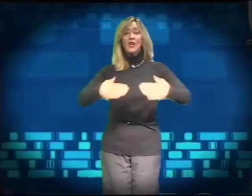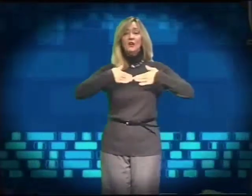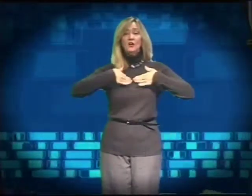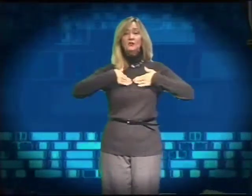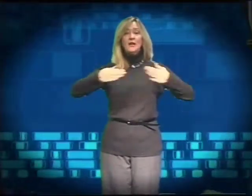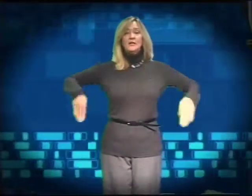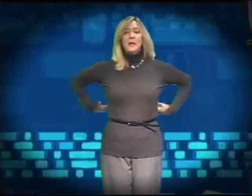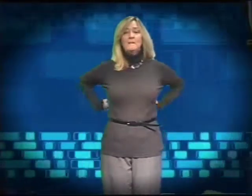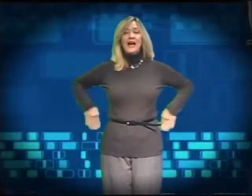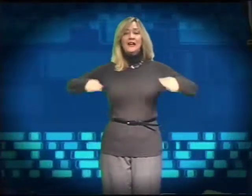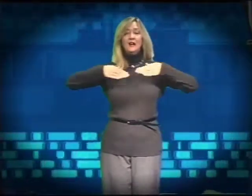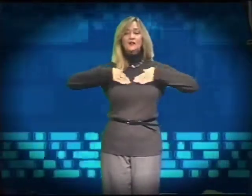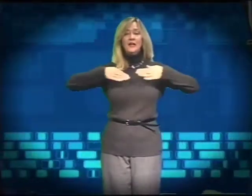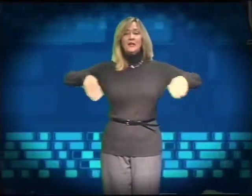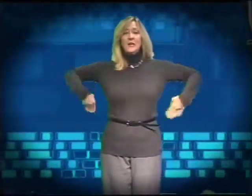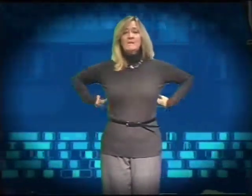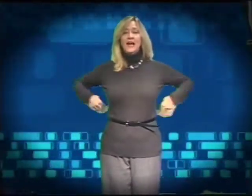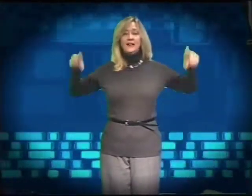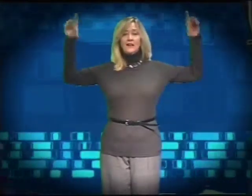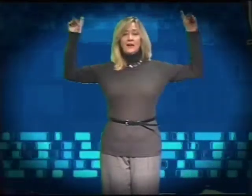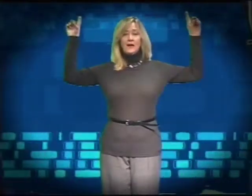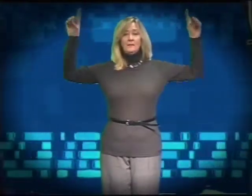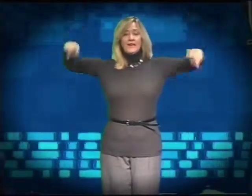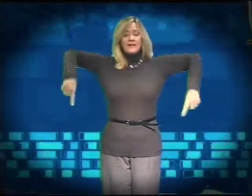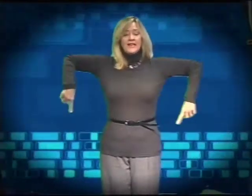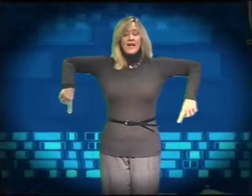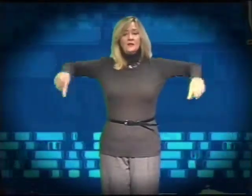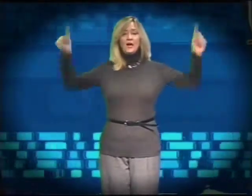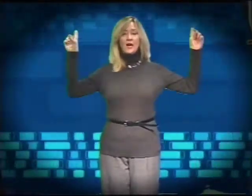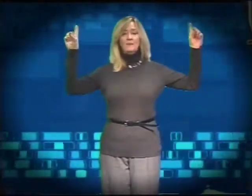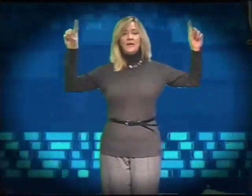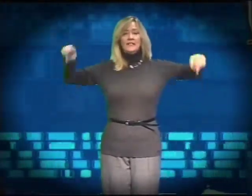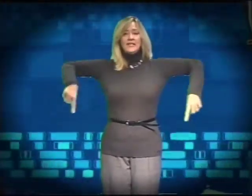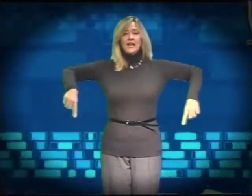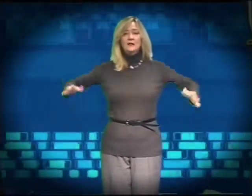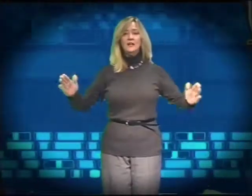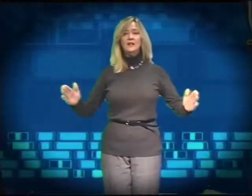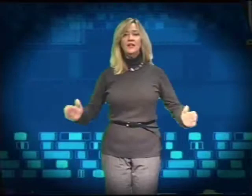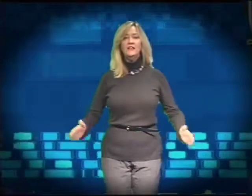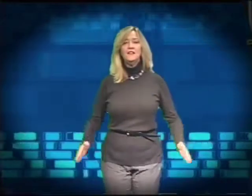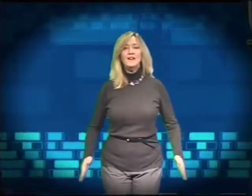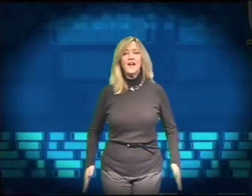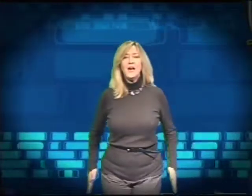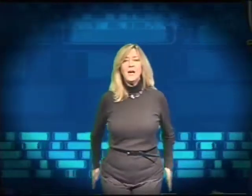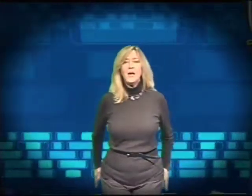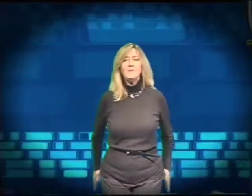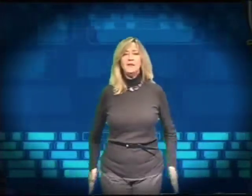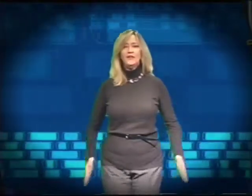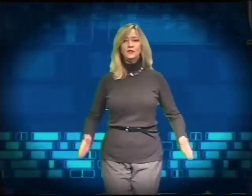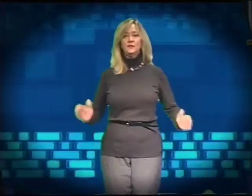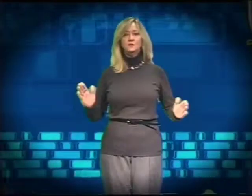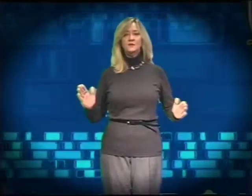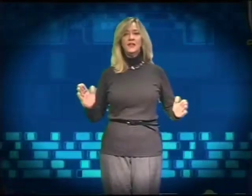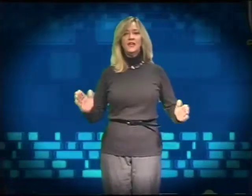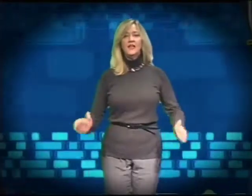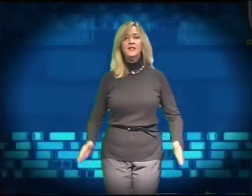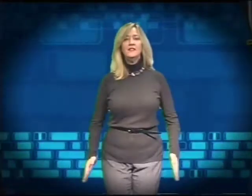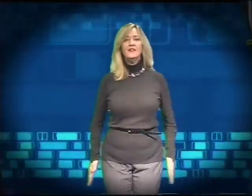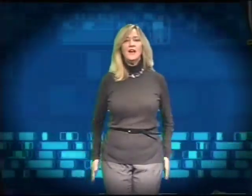Front, back, front, back. Up, down, up, down. In the middle. In the